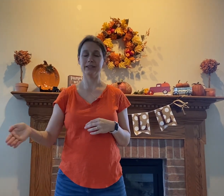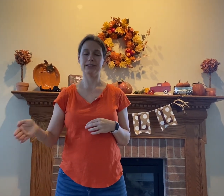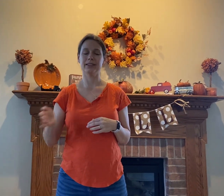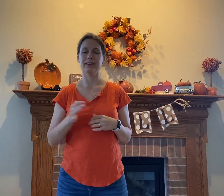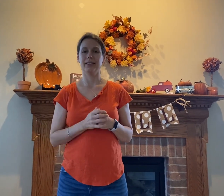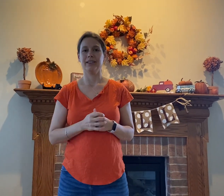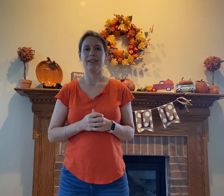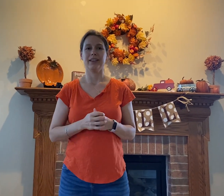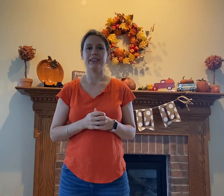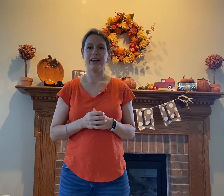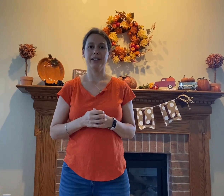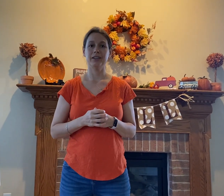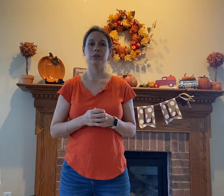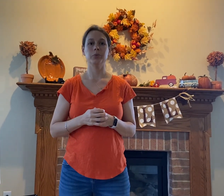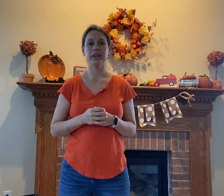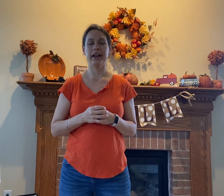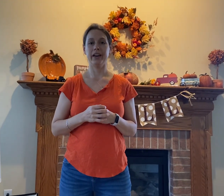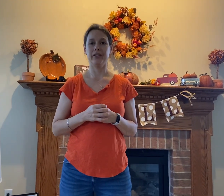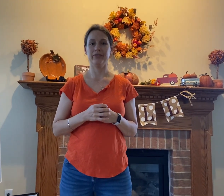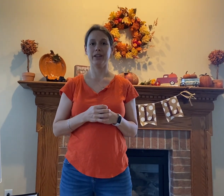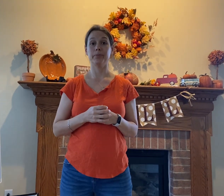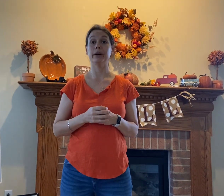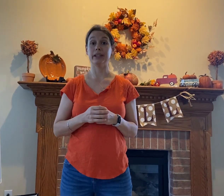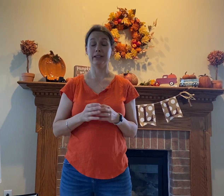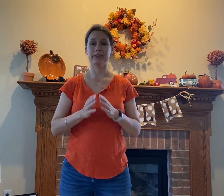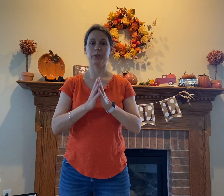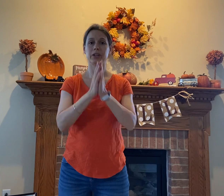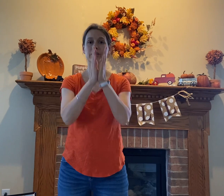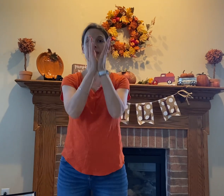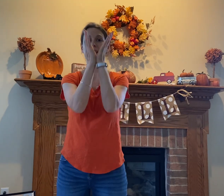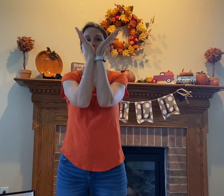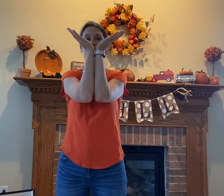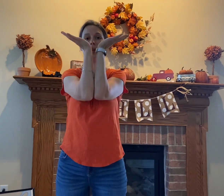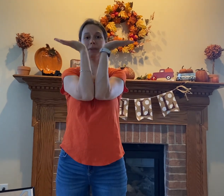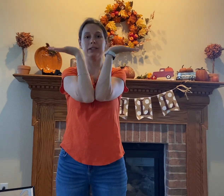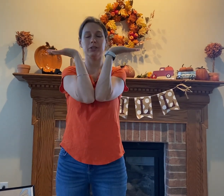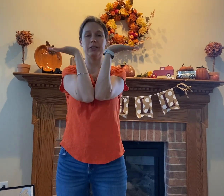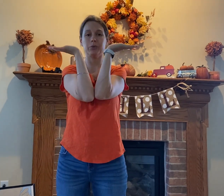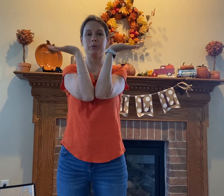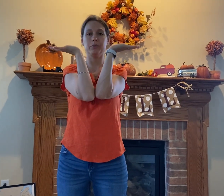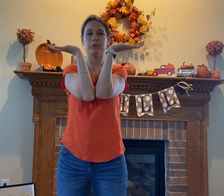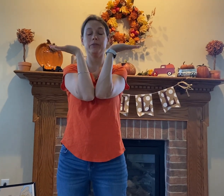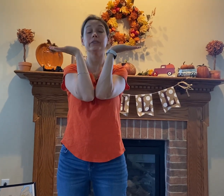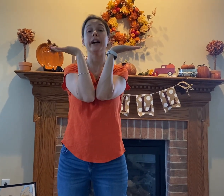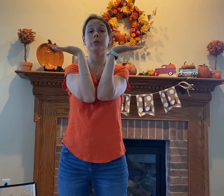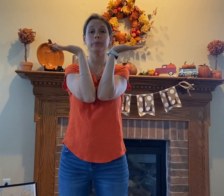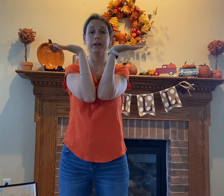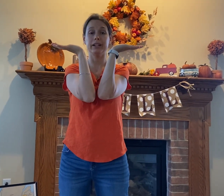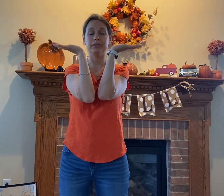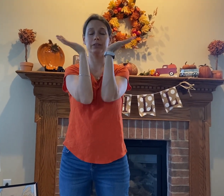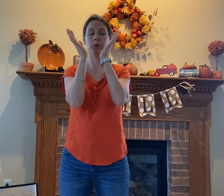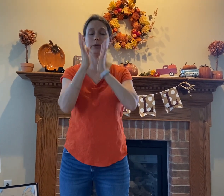then we have budding so we're gonna just take our arms and do like we're a flower budding open